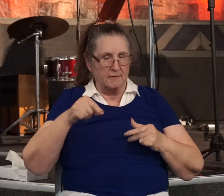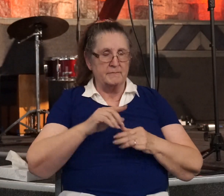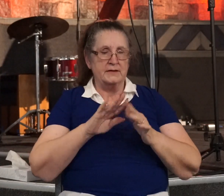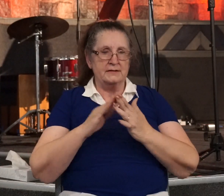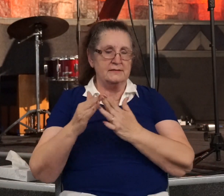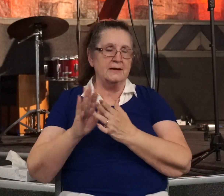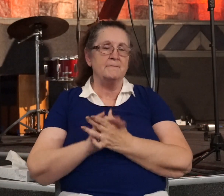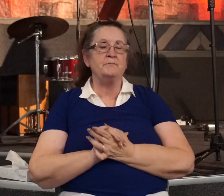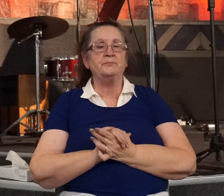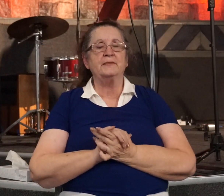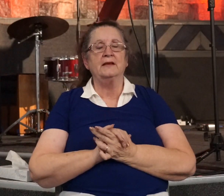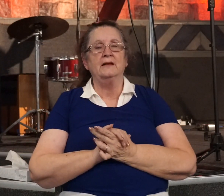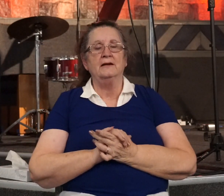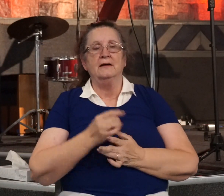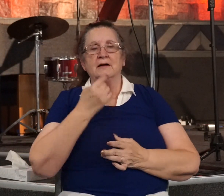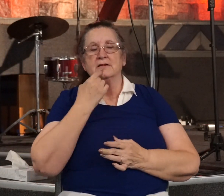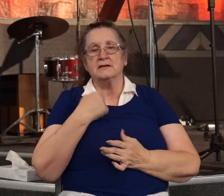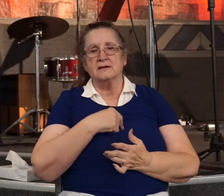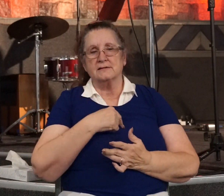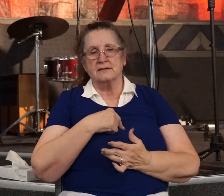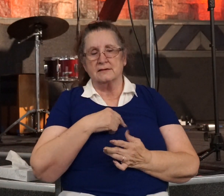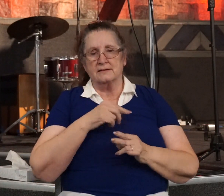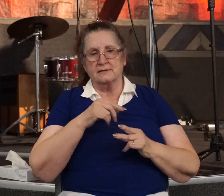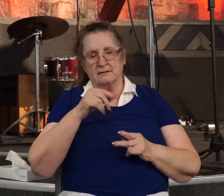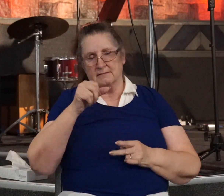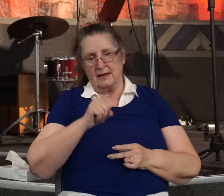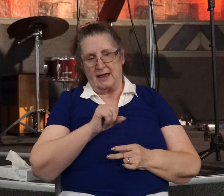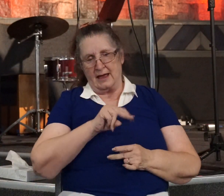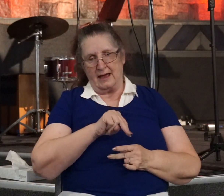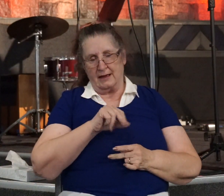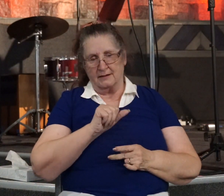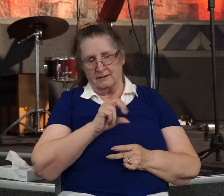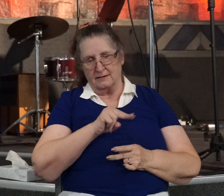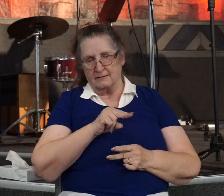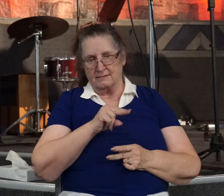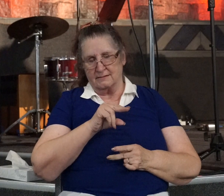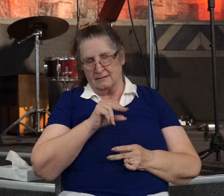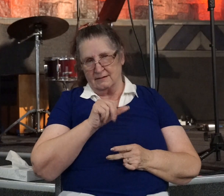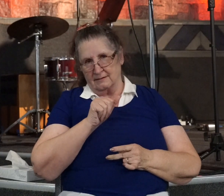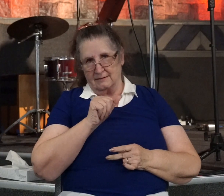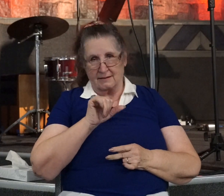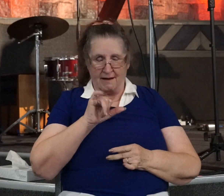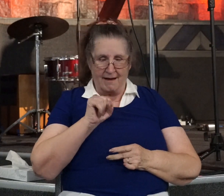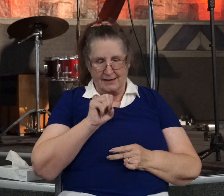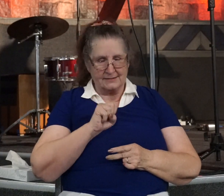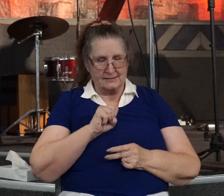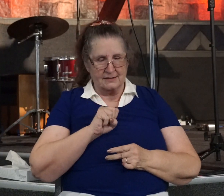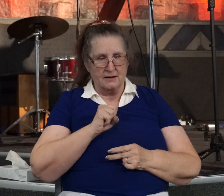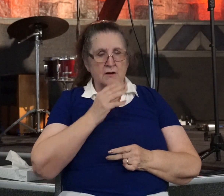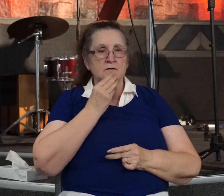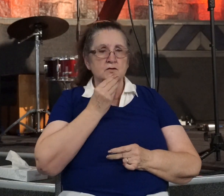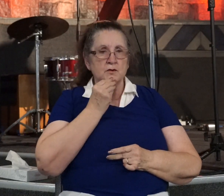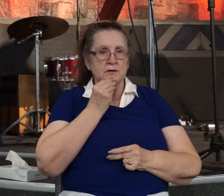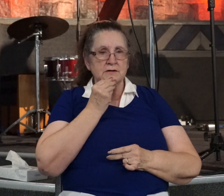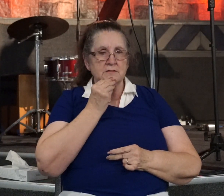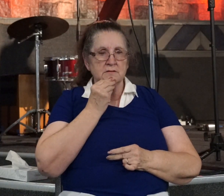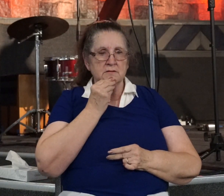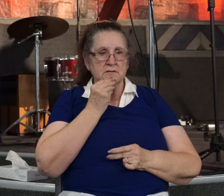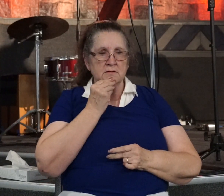So this tells us that Ananias was not only a Jewish man, but at one point in time, he was a devout man according to the law.